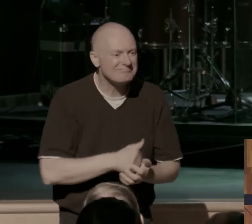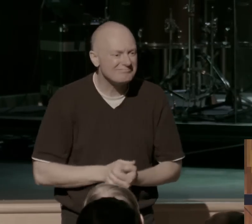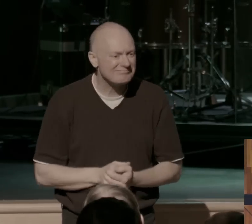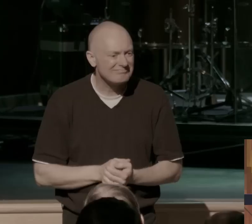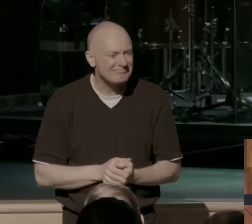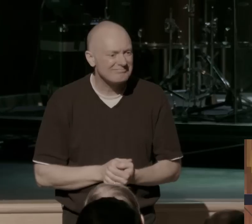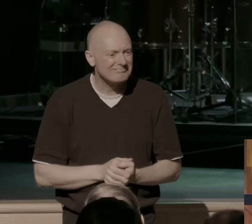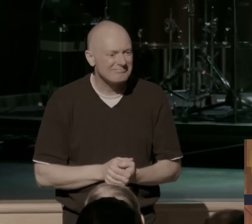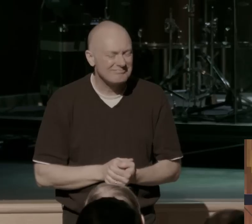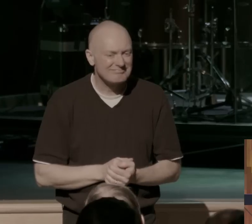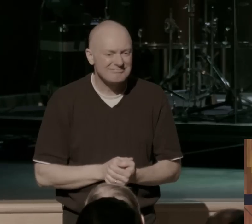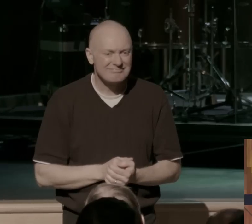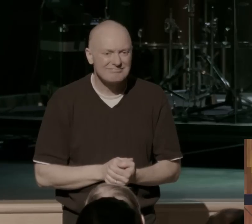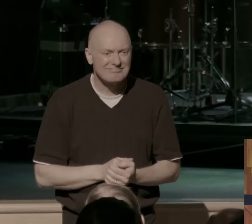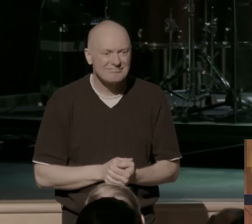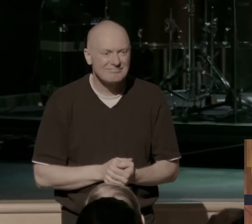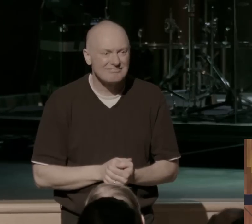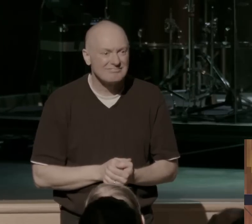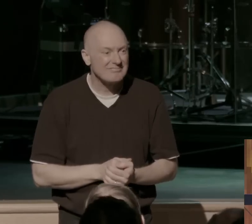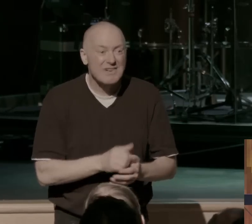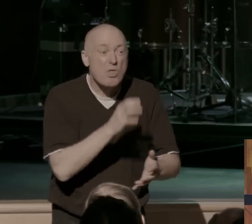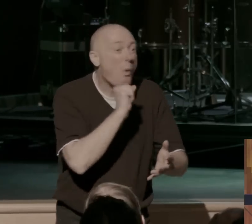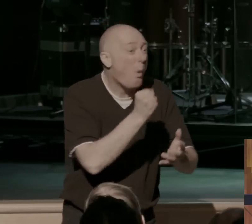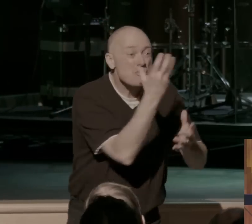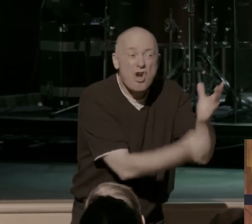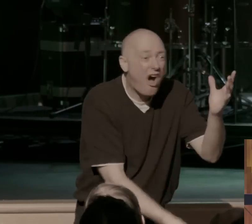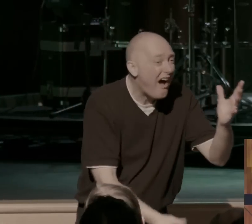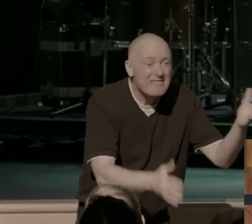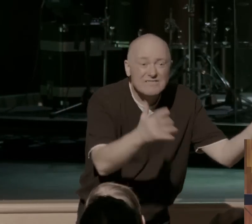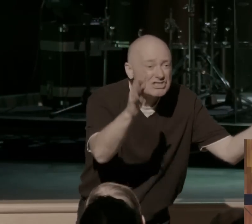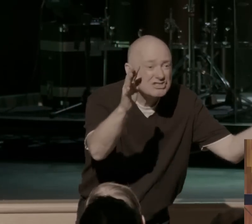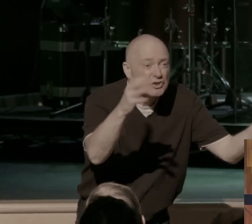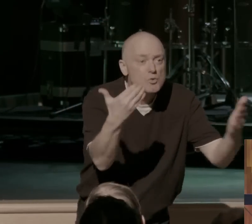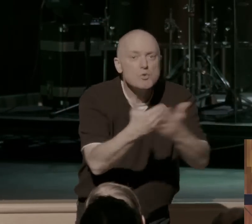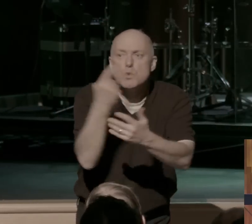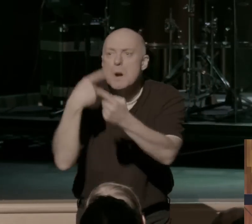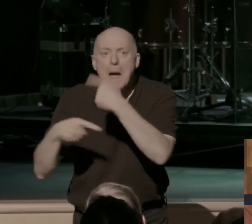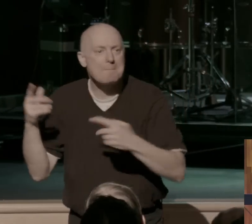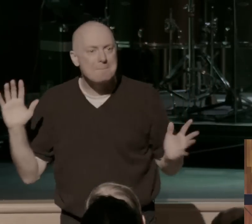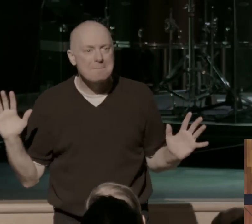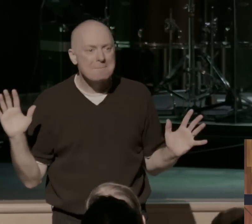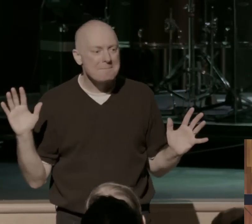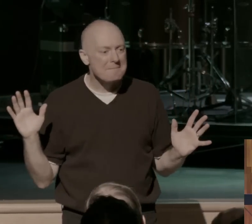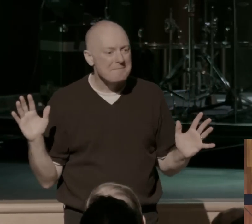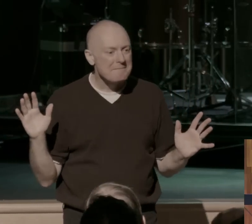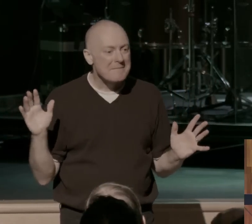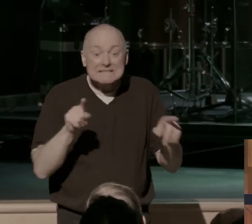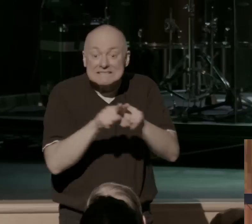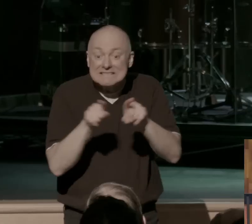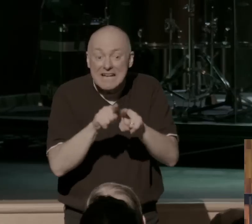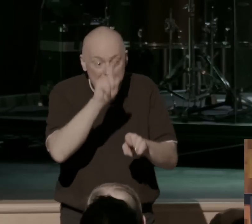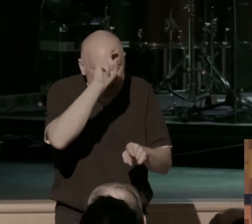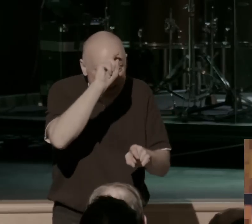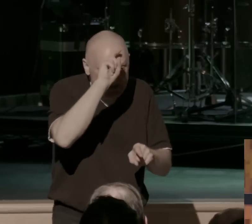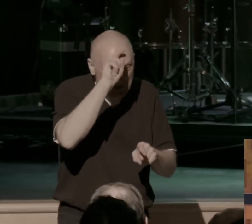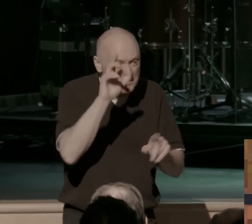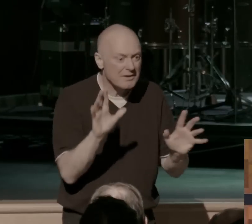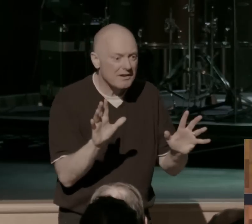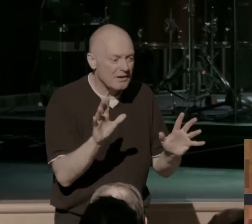The old is gone. The new has come. I mean, everything that had to do with Egypt, it's all passed away and the new has come once and